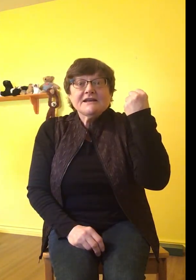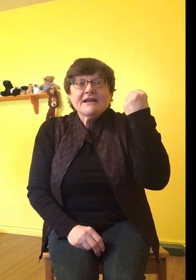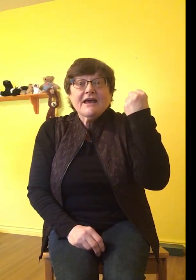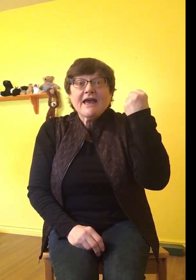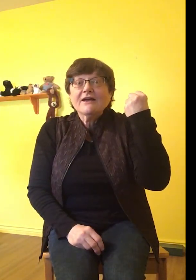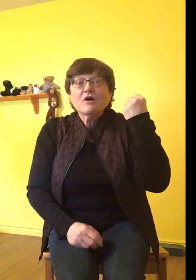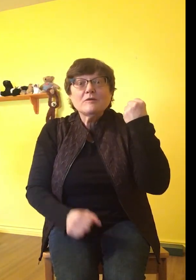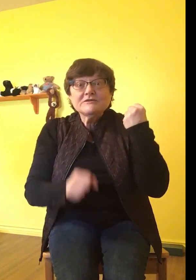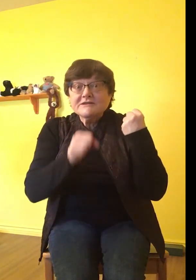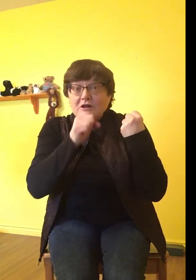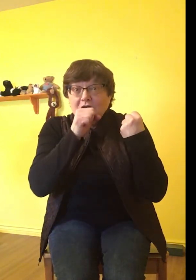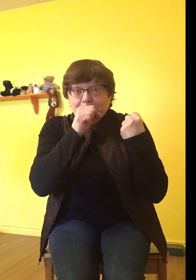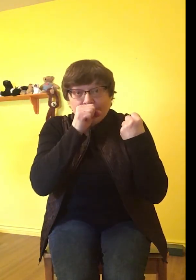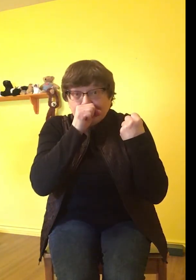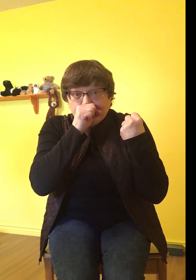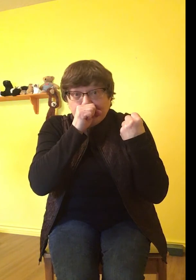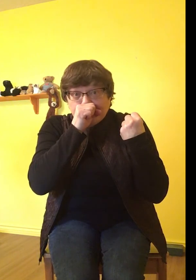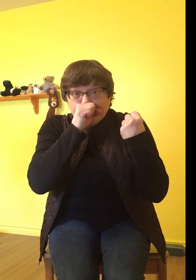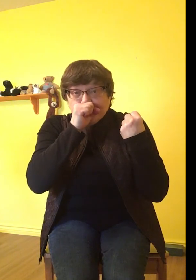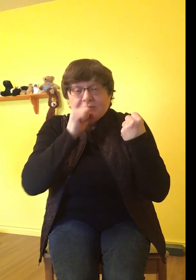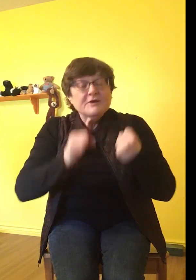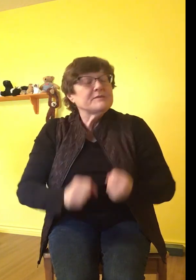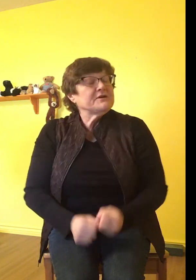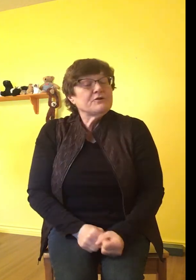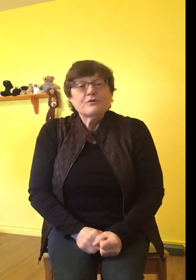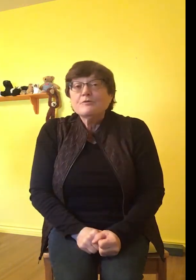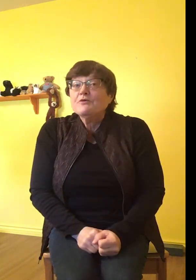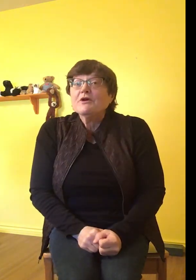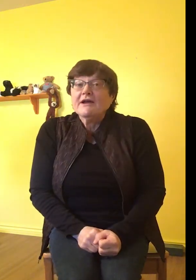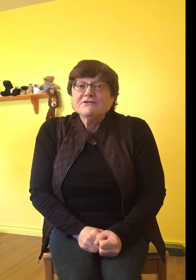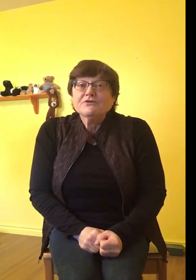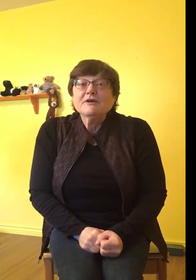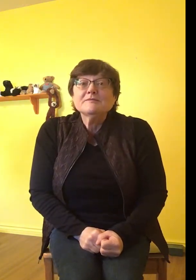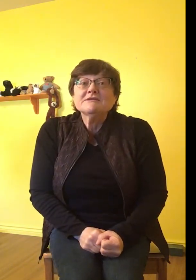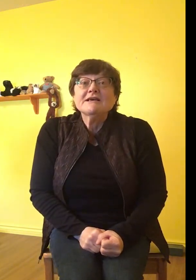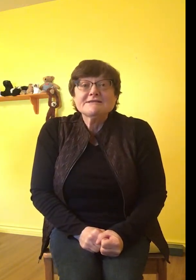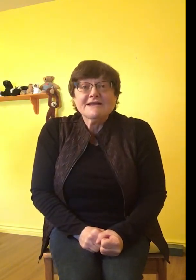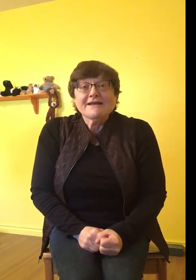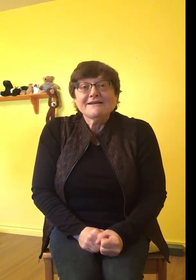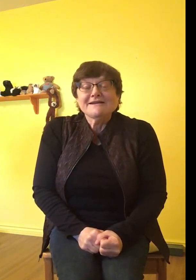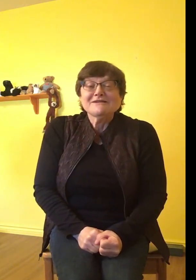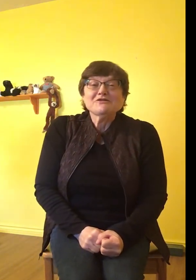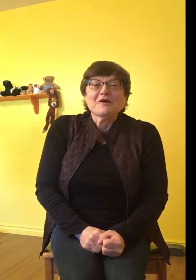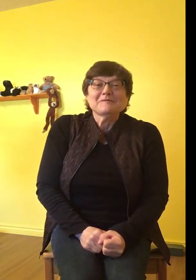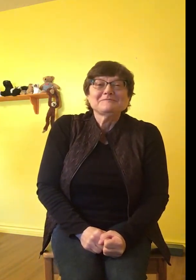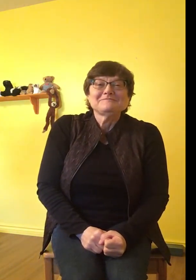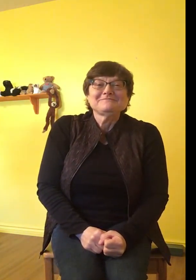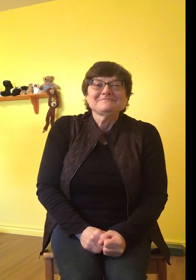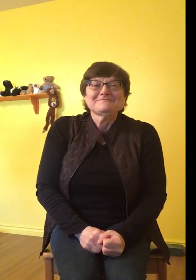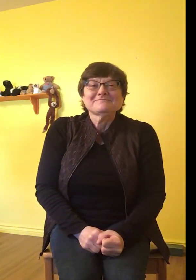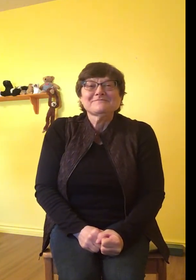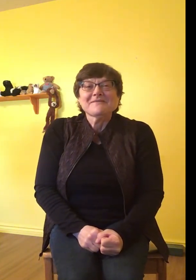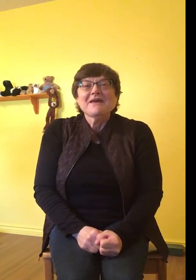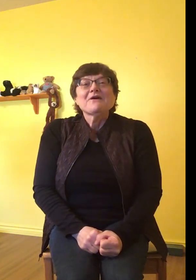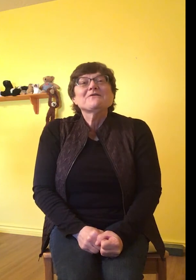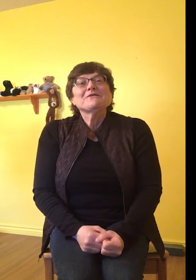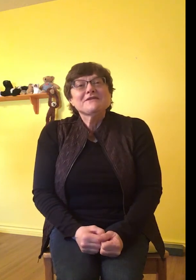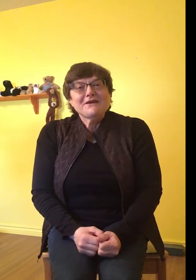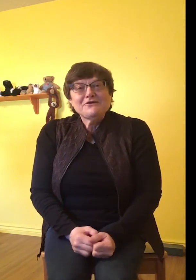and gobbles it all up there'll be no more ice creams standing in the shop. Well thank you